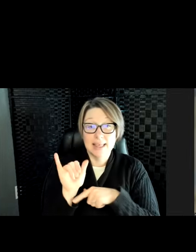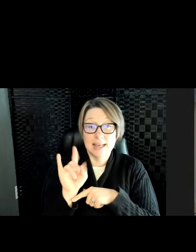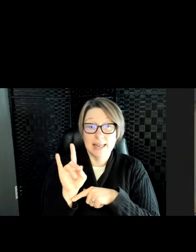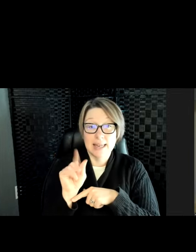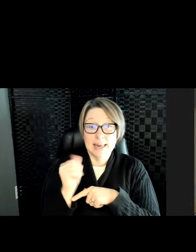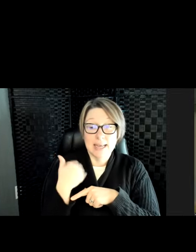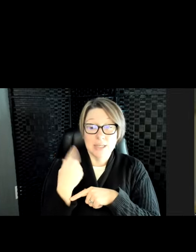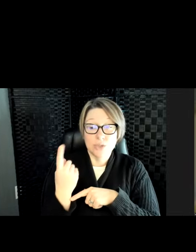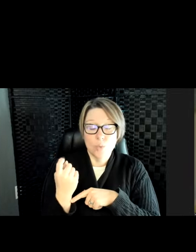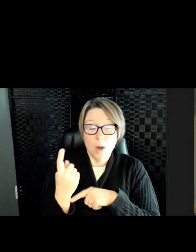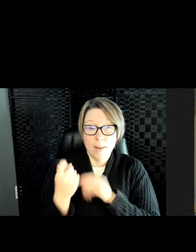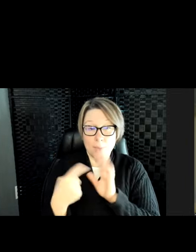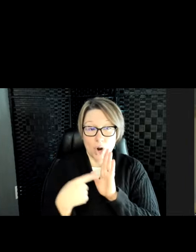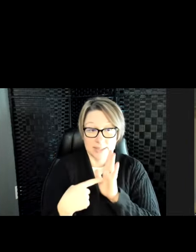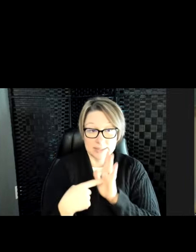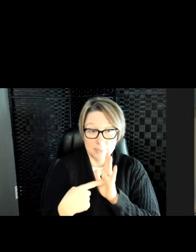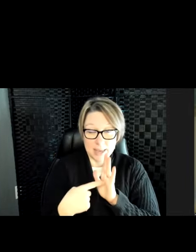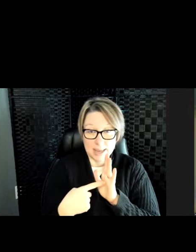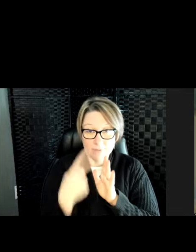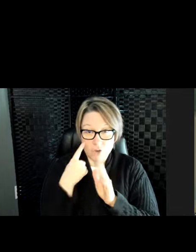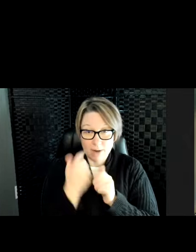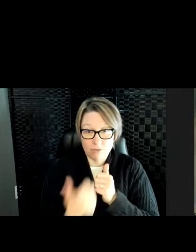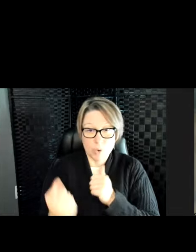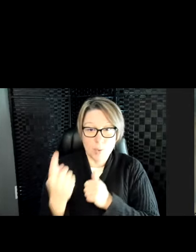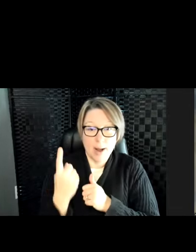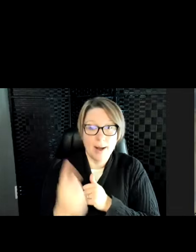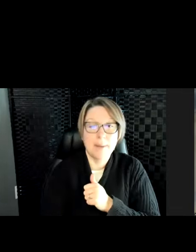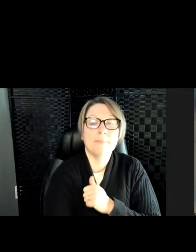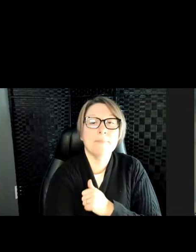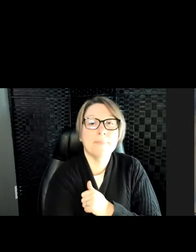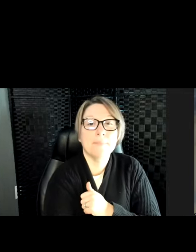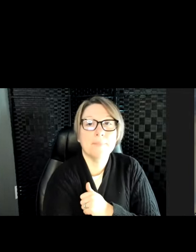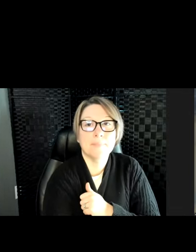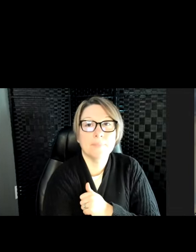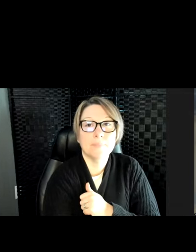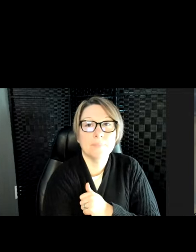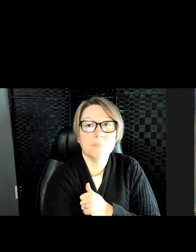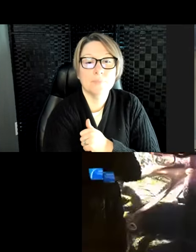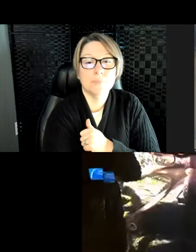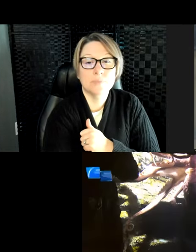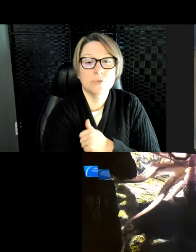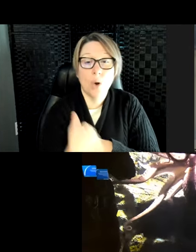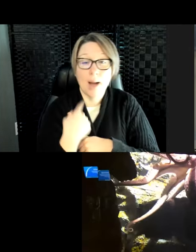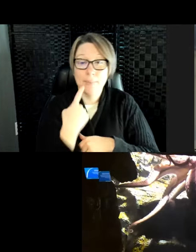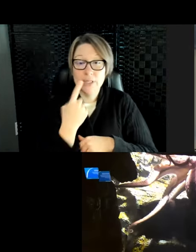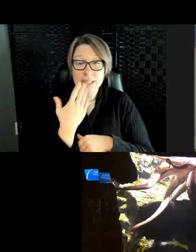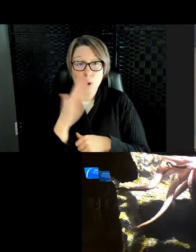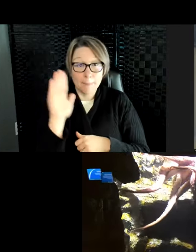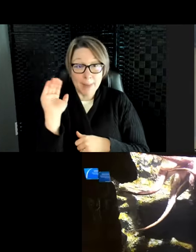exhibit to show everyone. So I am going to say goodbye and hope you enjoy what Lydia